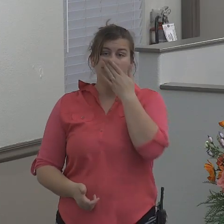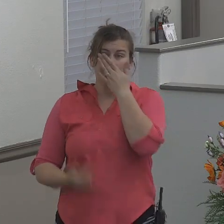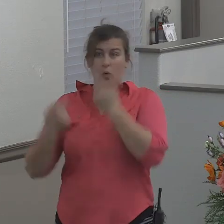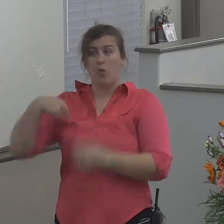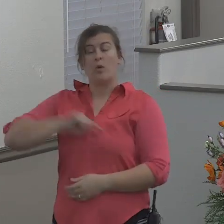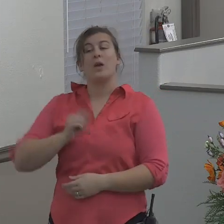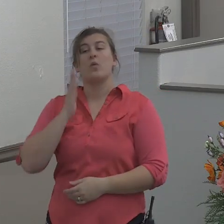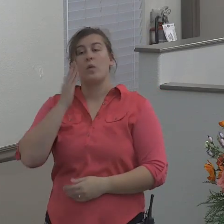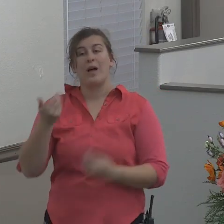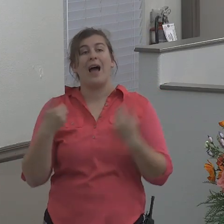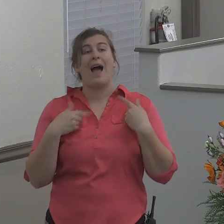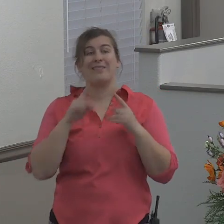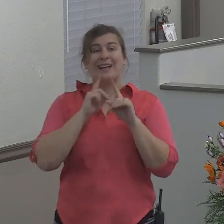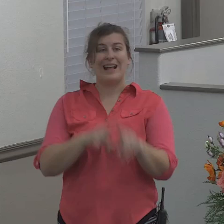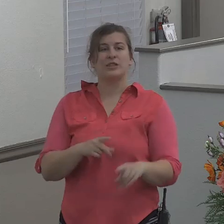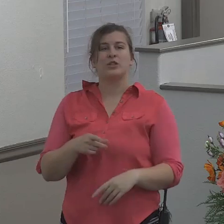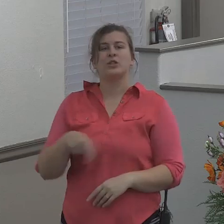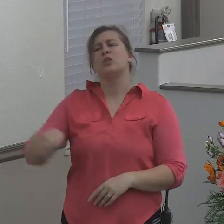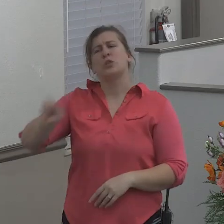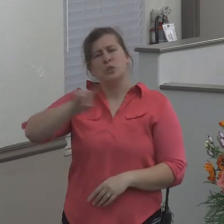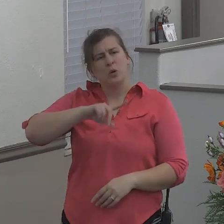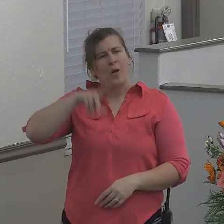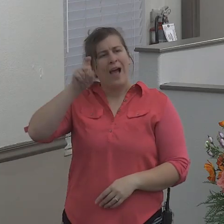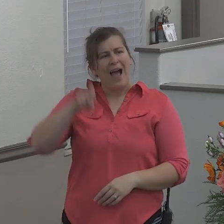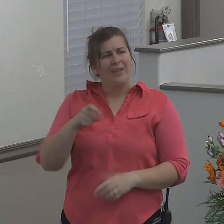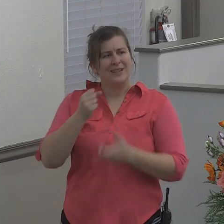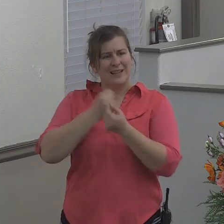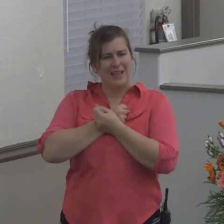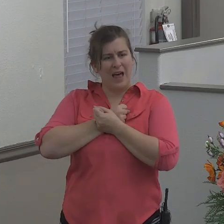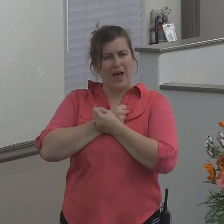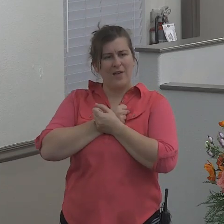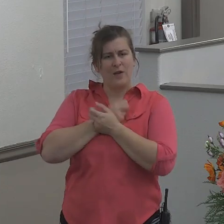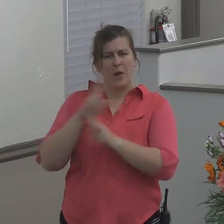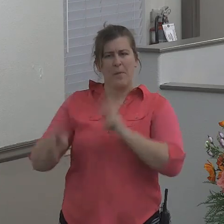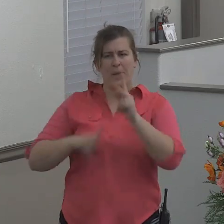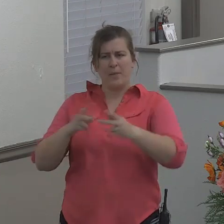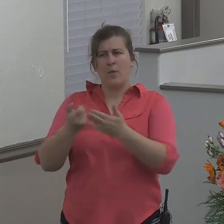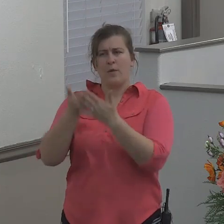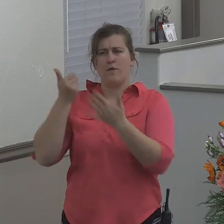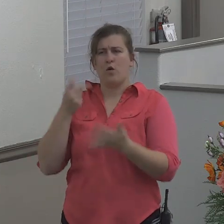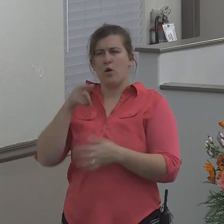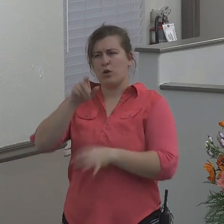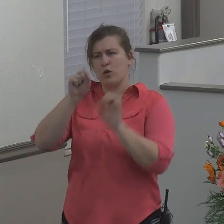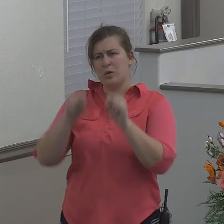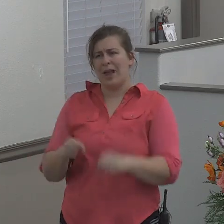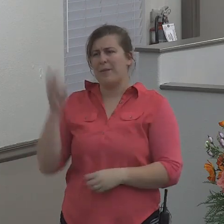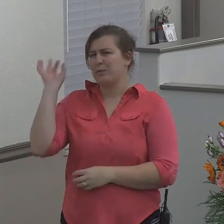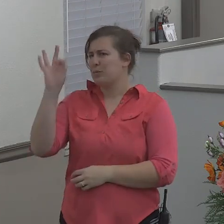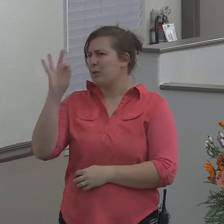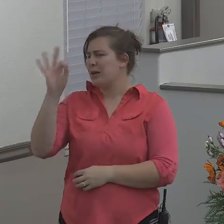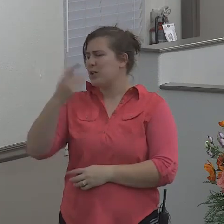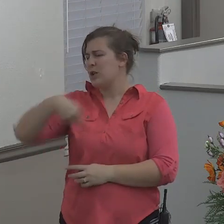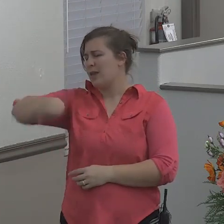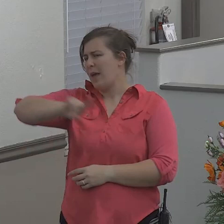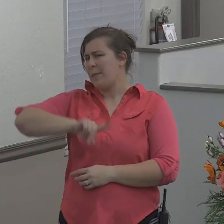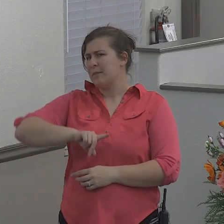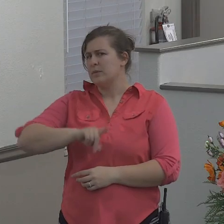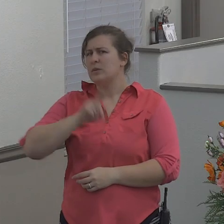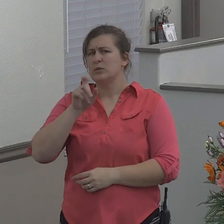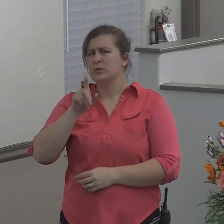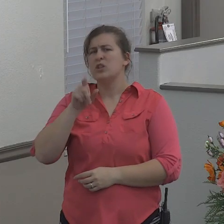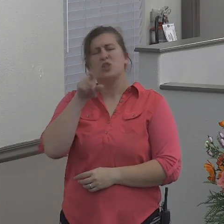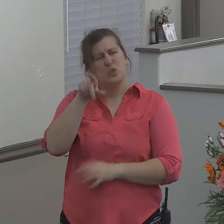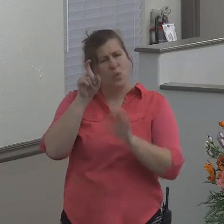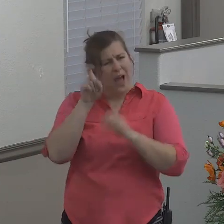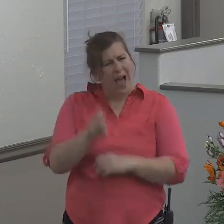do you have to love people before you can bring the word of God to them do you have to love people